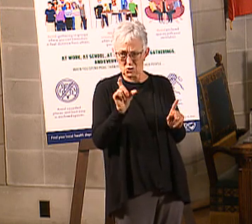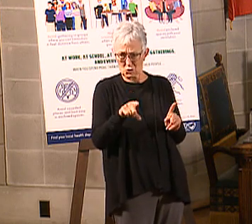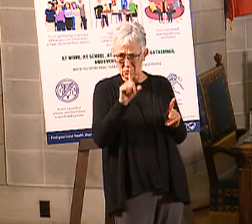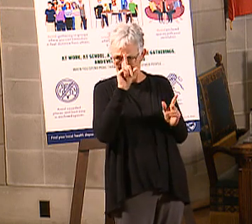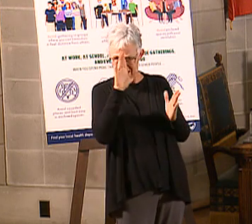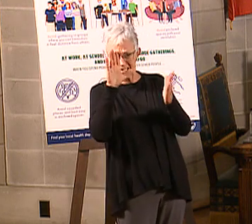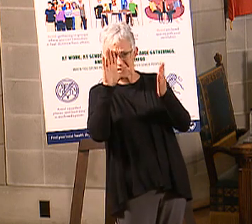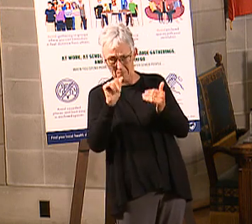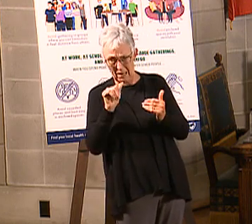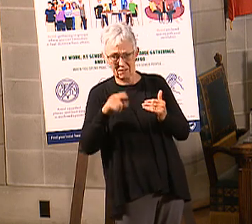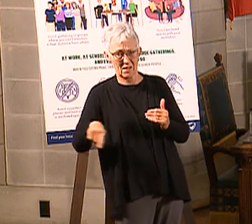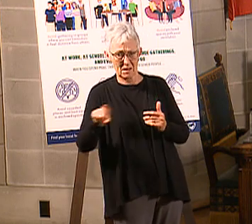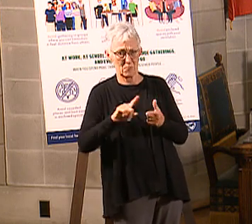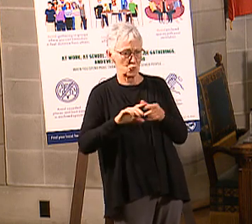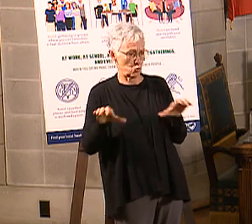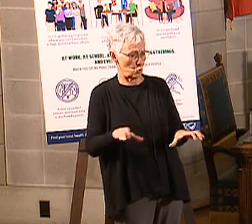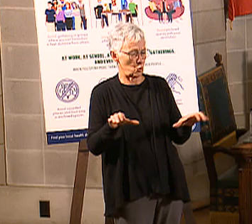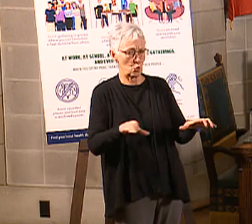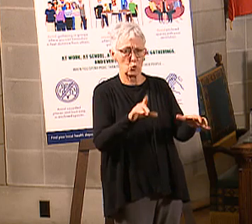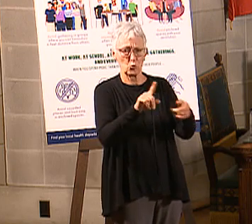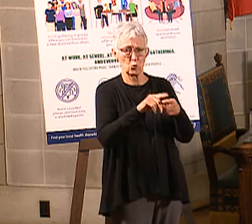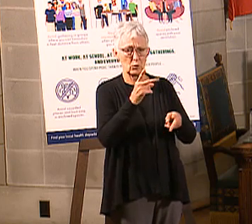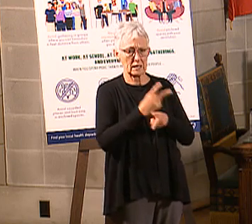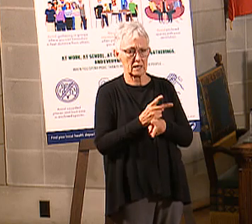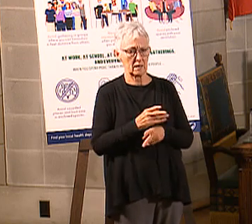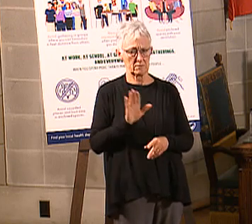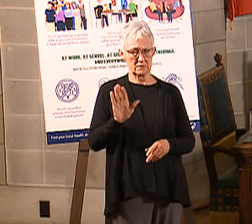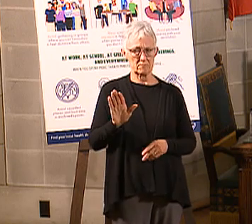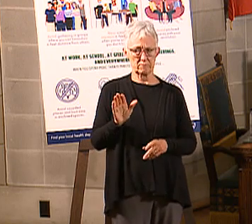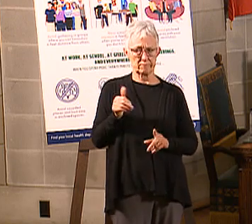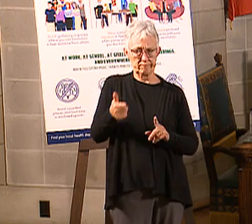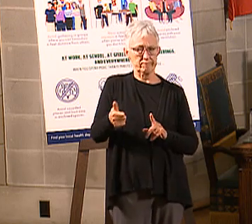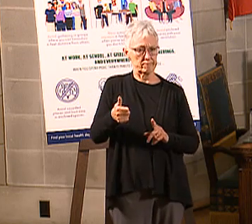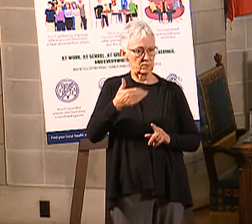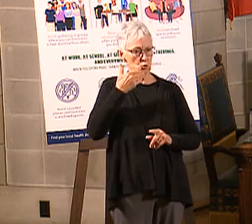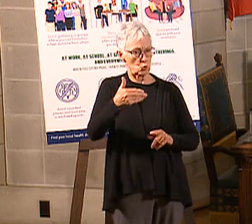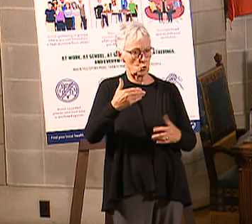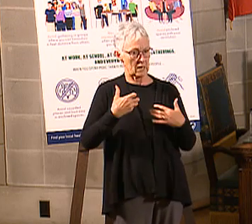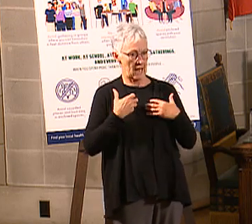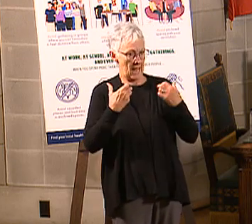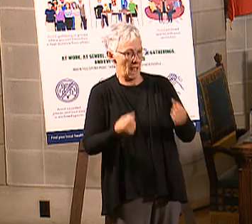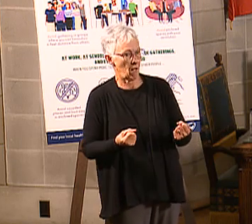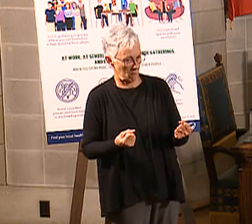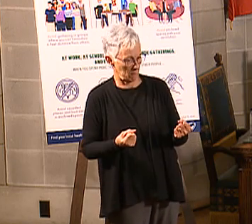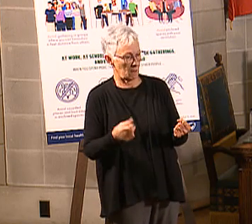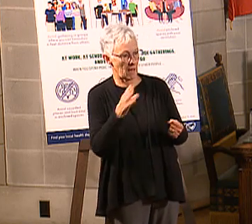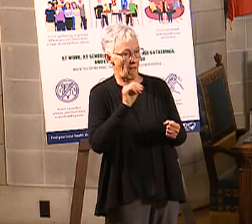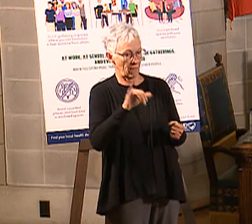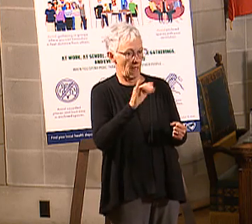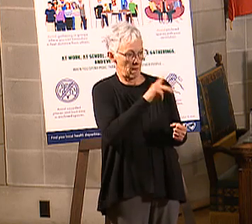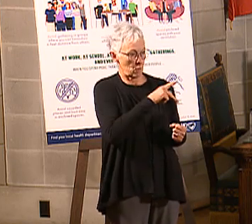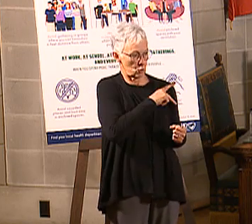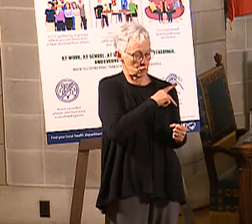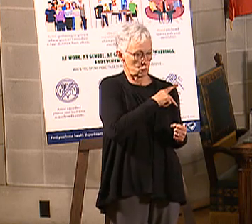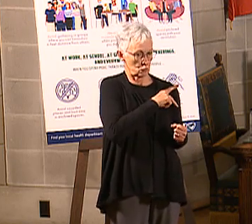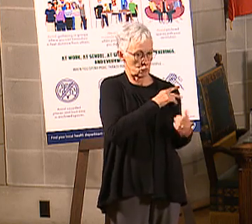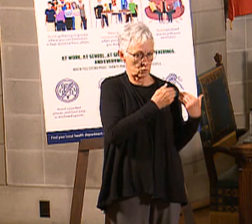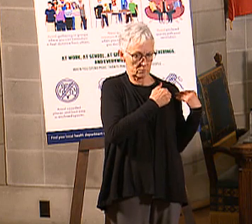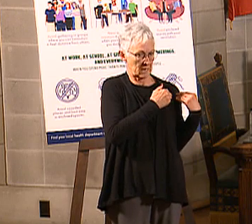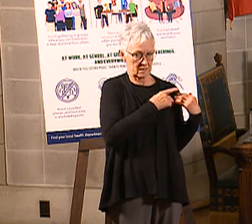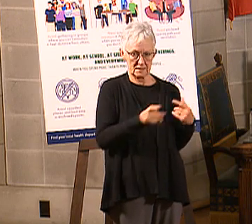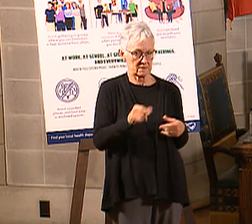engage in as a part of our own wellness for ourselves and our families and personal responsibility, it is not a difficult